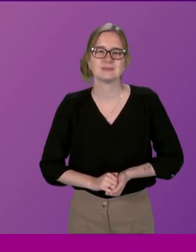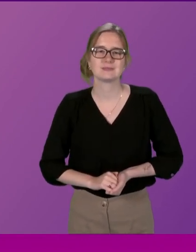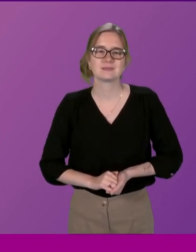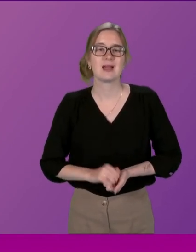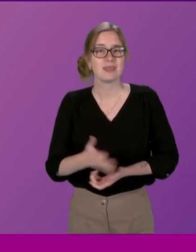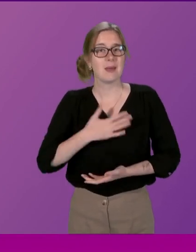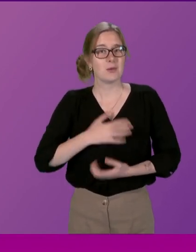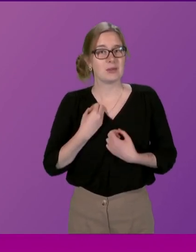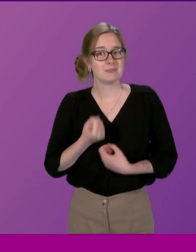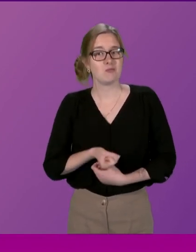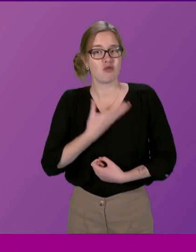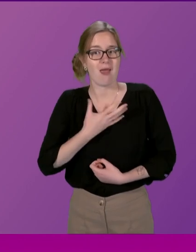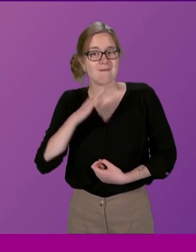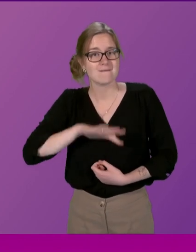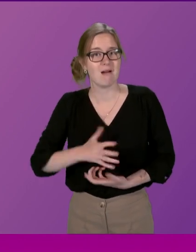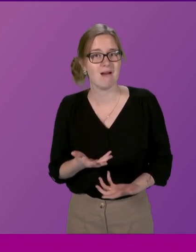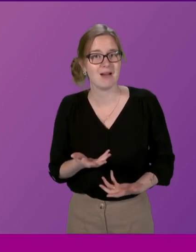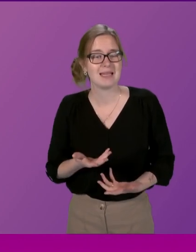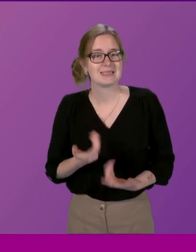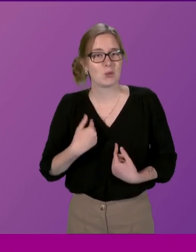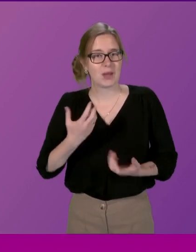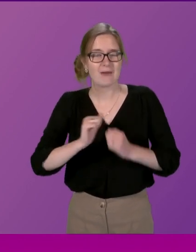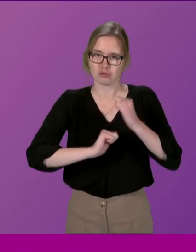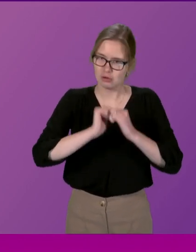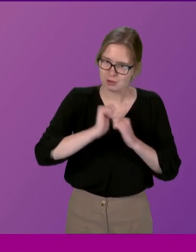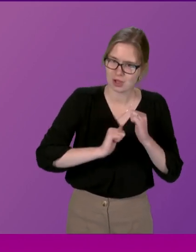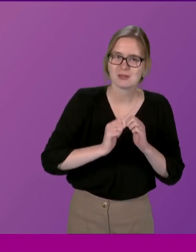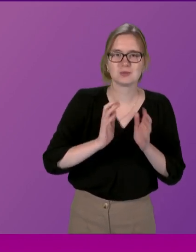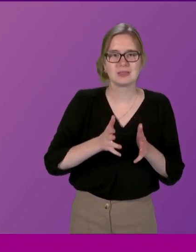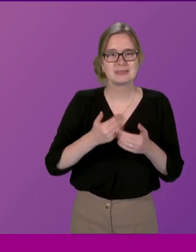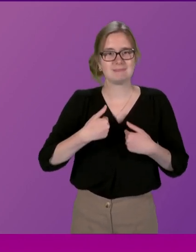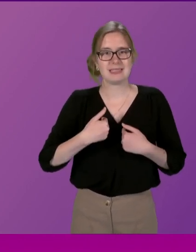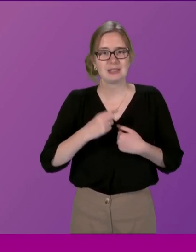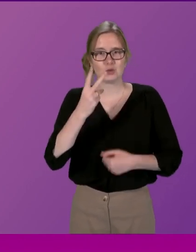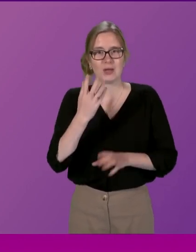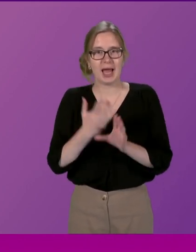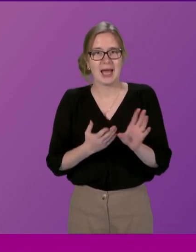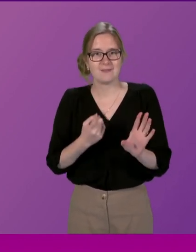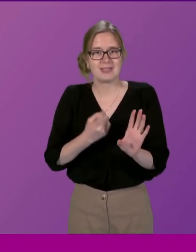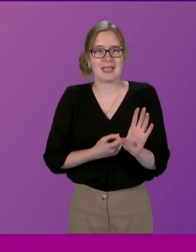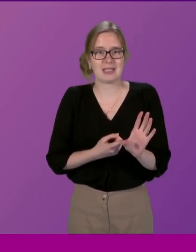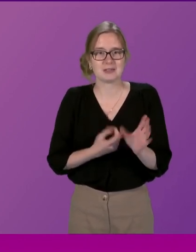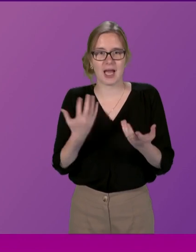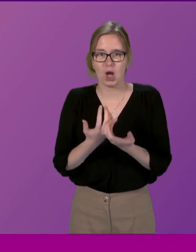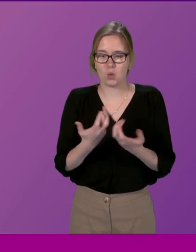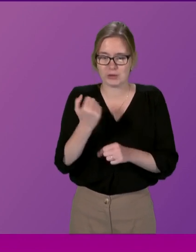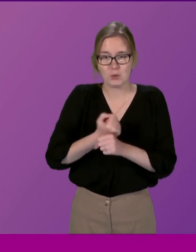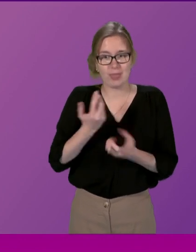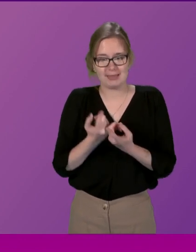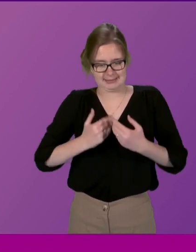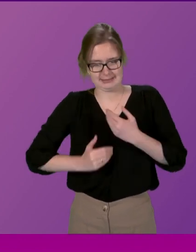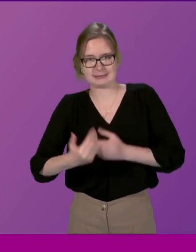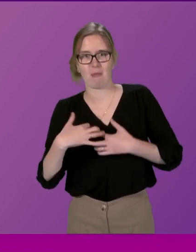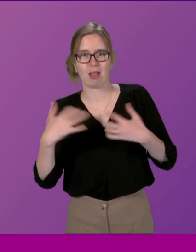bravery from a parliament because obviously we have our structures it's taken me two and a half years to get used to how we do things here